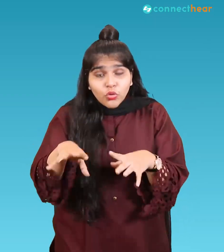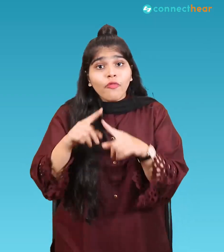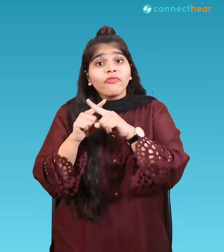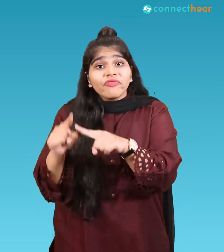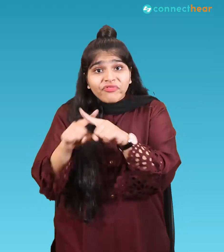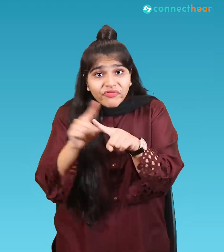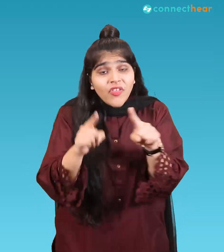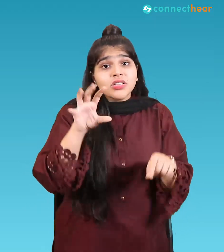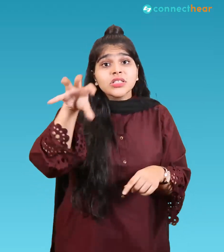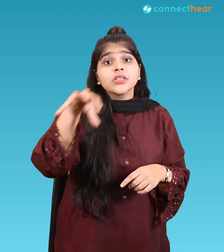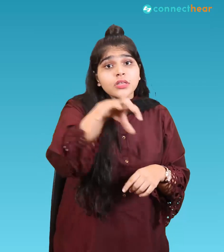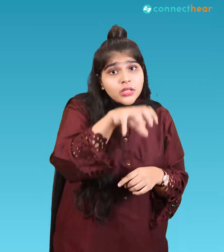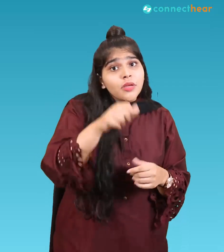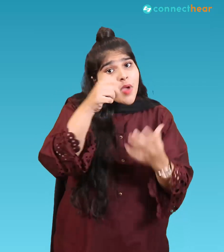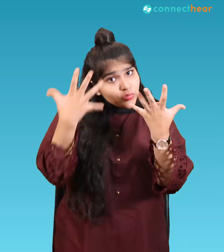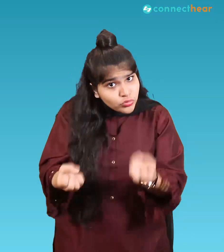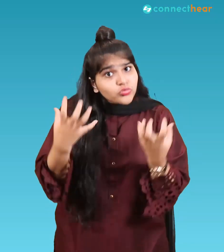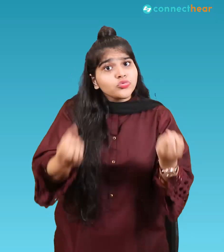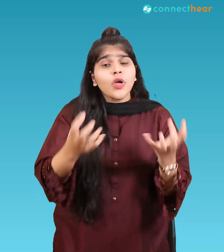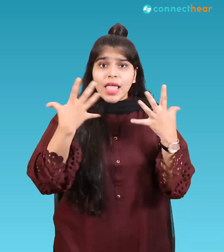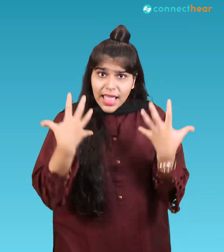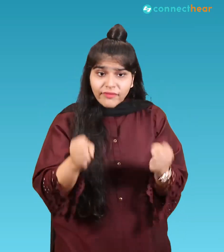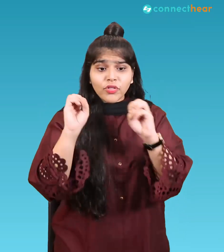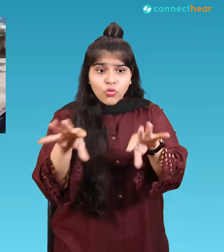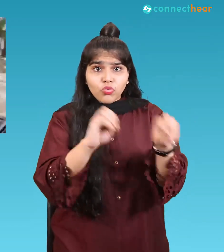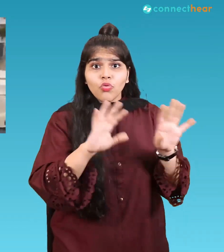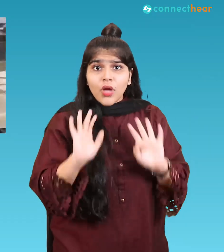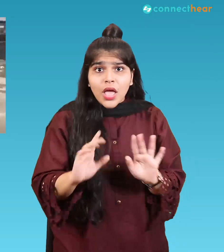areas to drain out the rainwater from defense